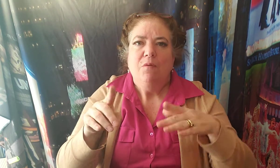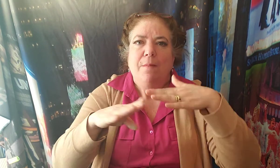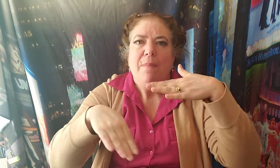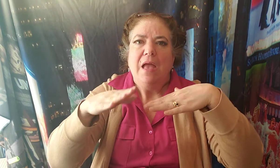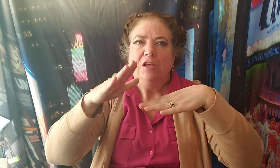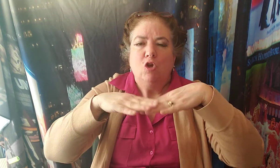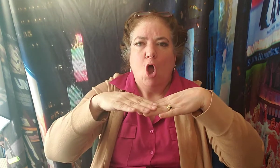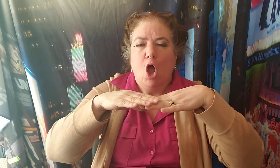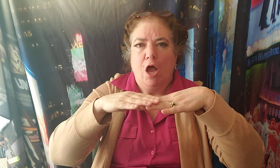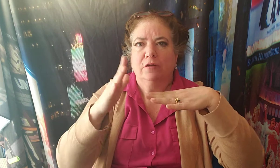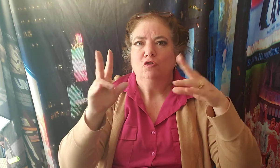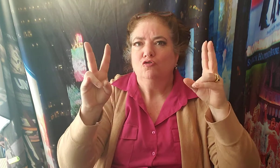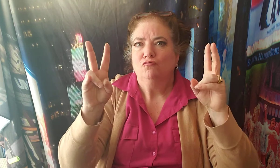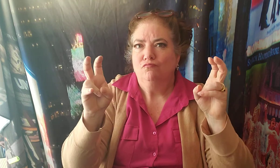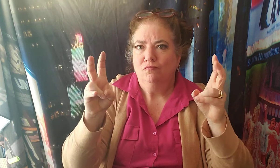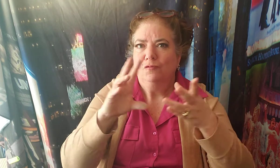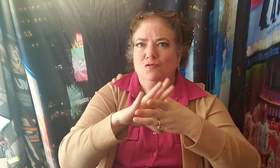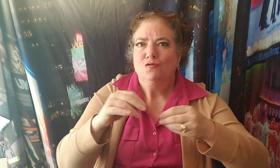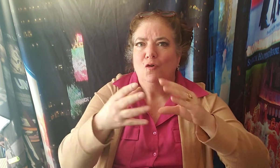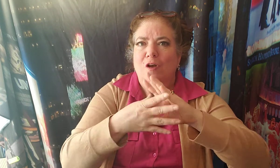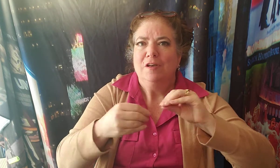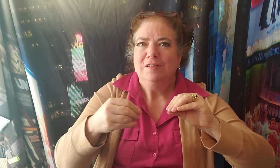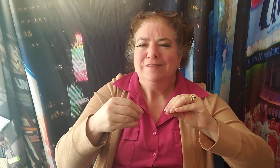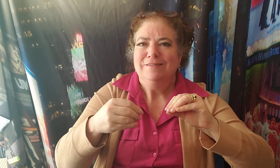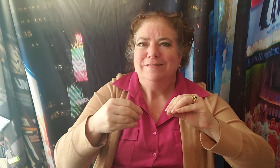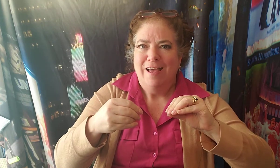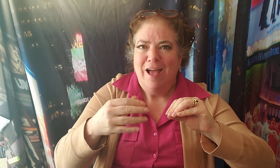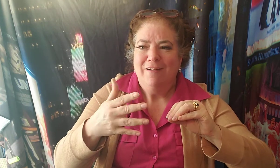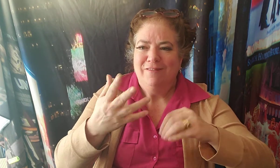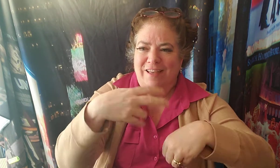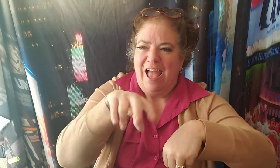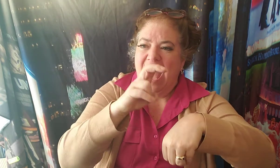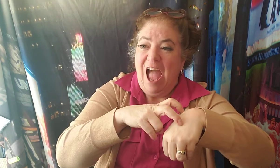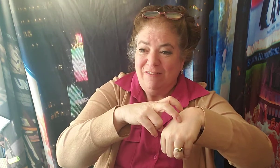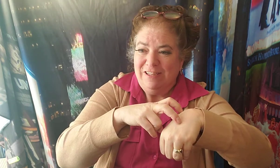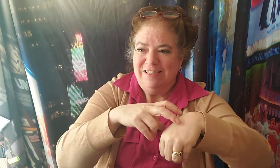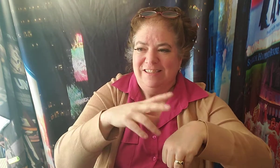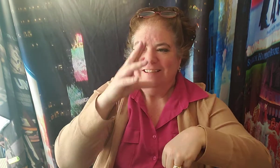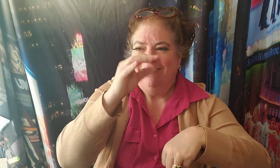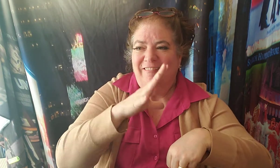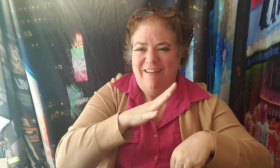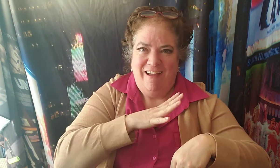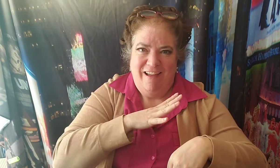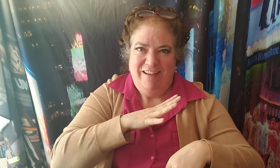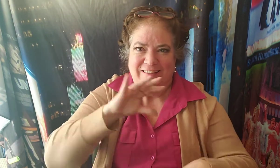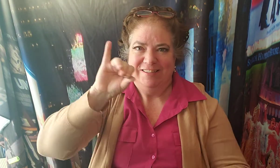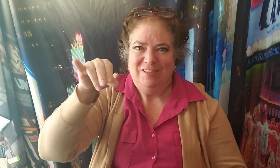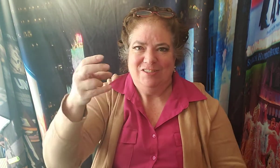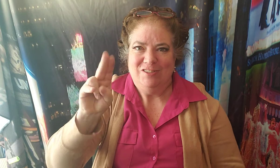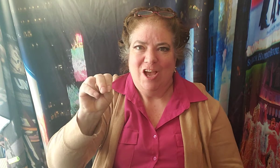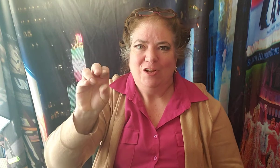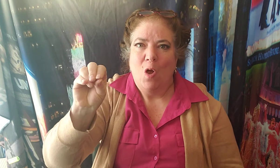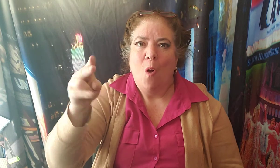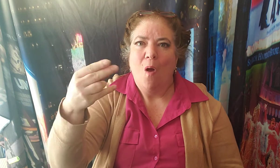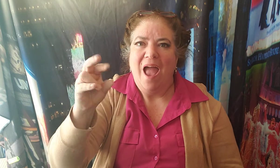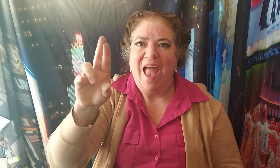Patrick's Day, yes? Pal Joey dispensed with the innocent optimism of the traditional musical comedy, the chaudry nightclub